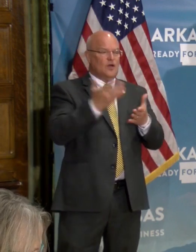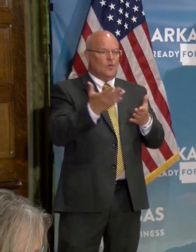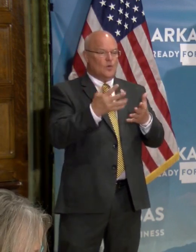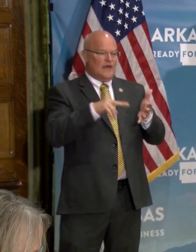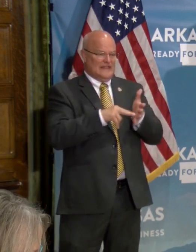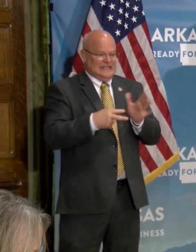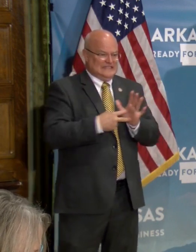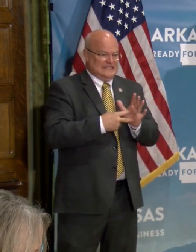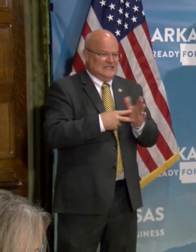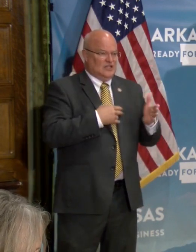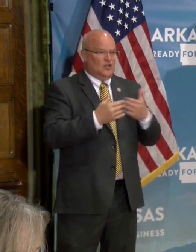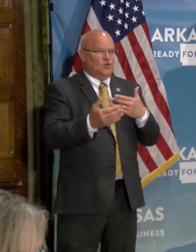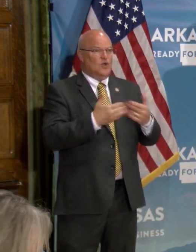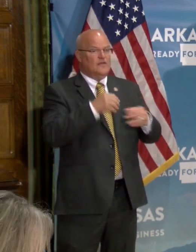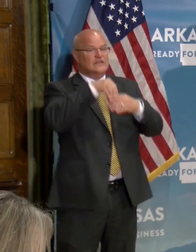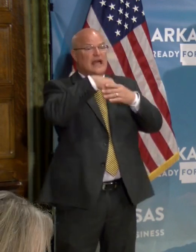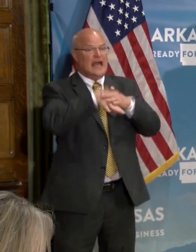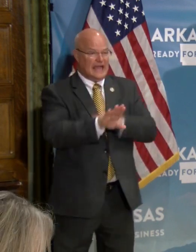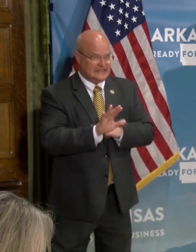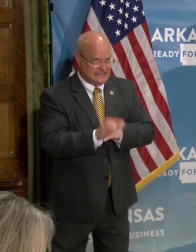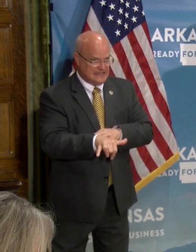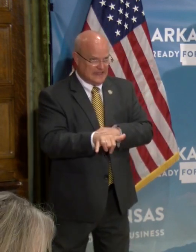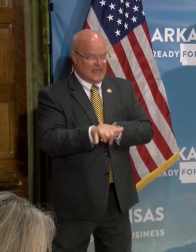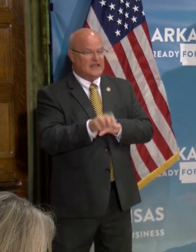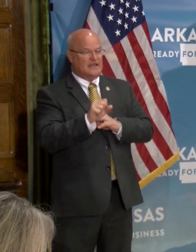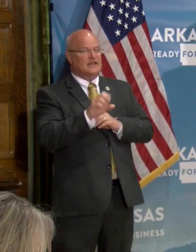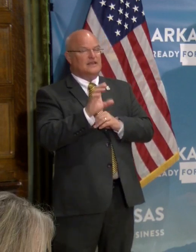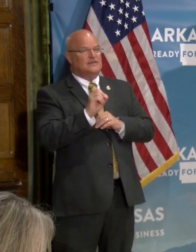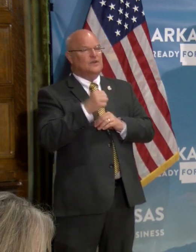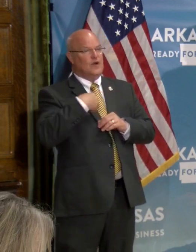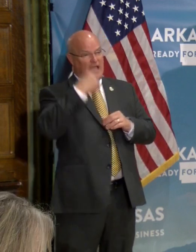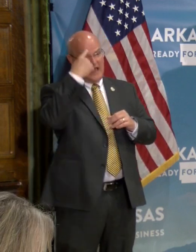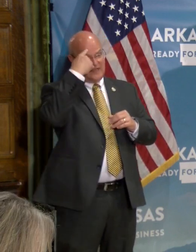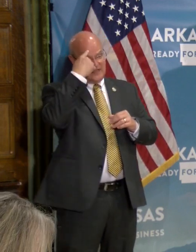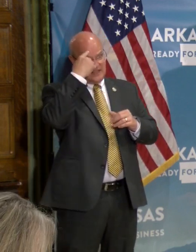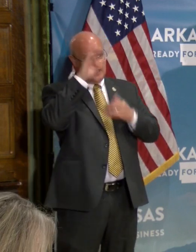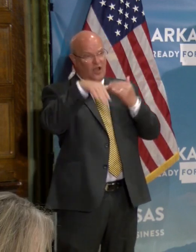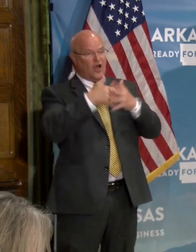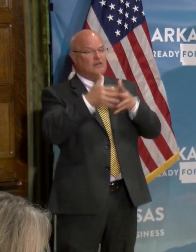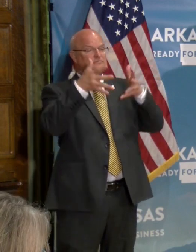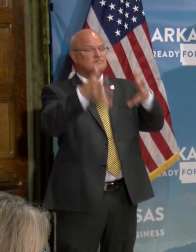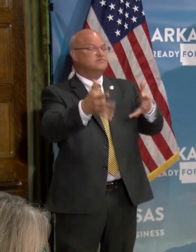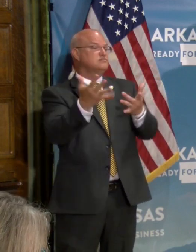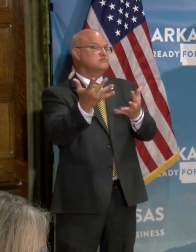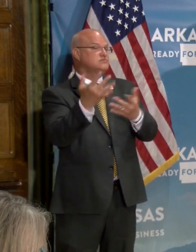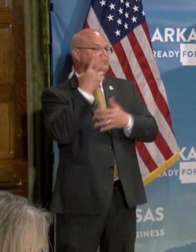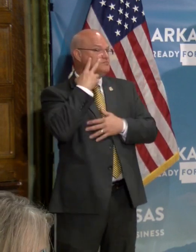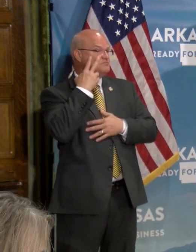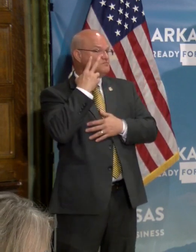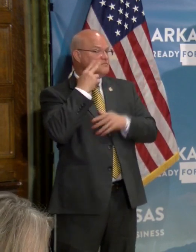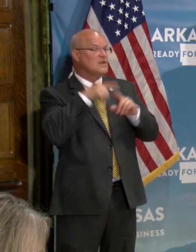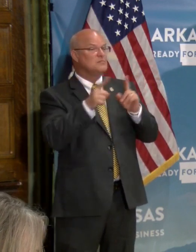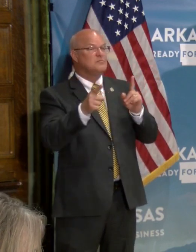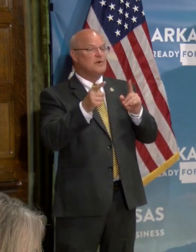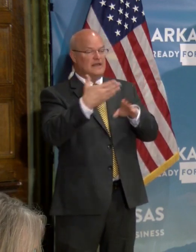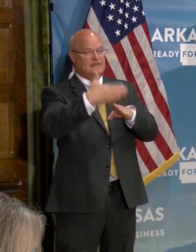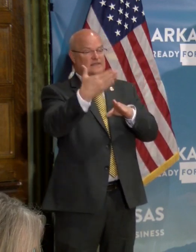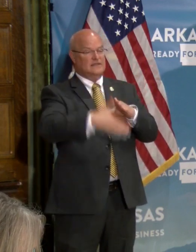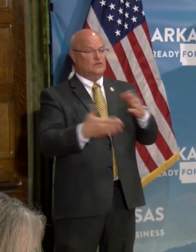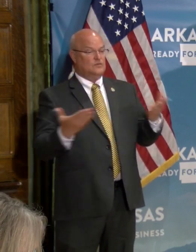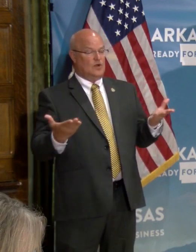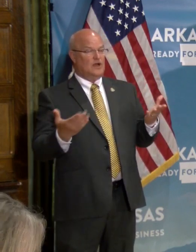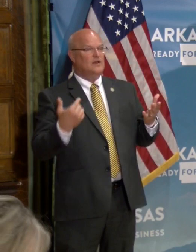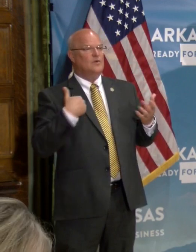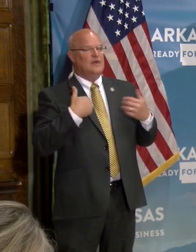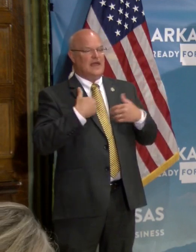what the intent of whoever it was that accessed that. so I think that all remains to be seen. Uh, but the net result is,